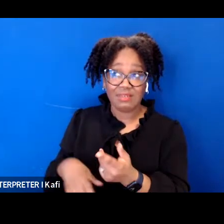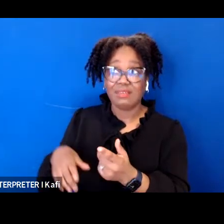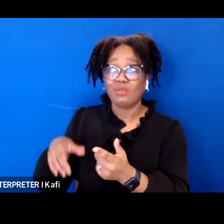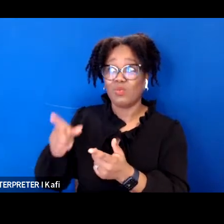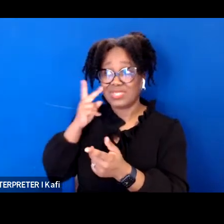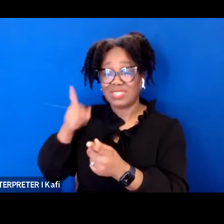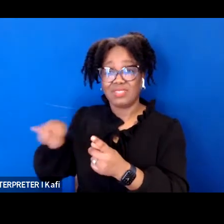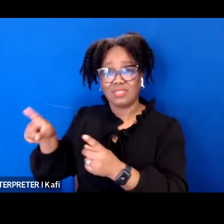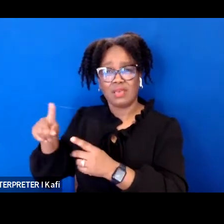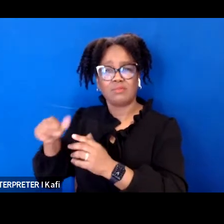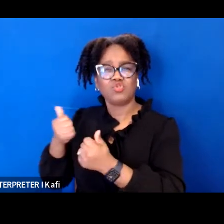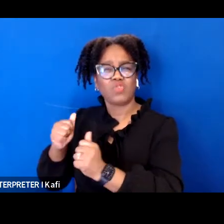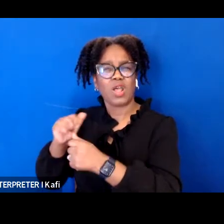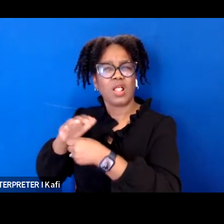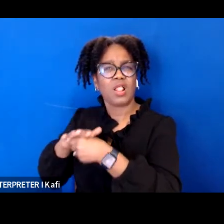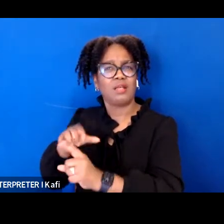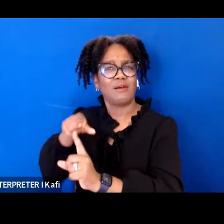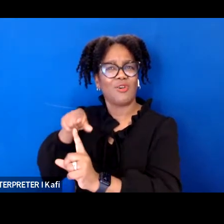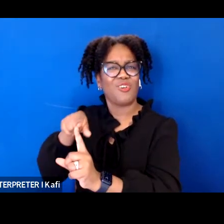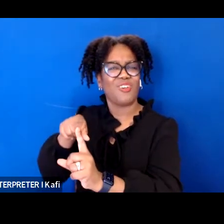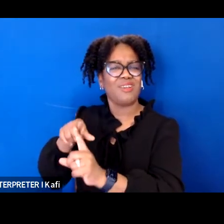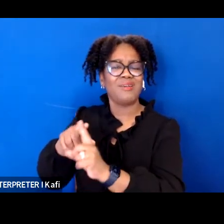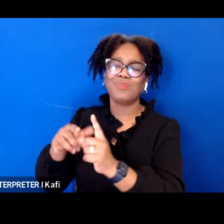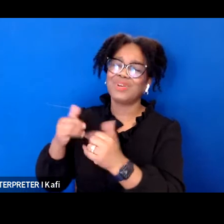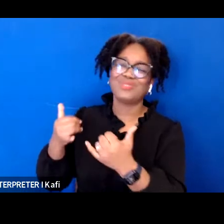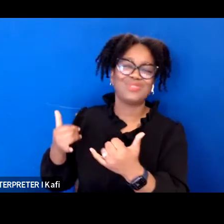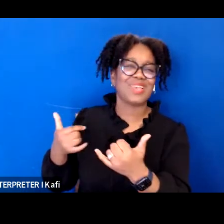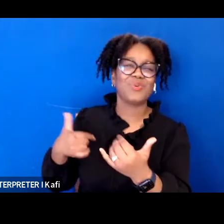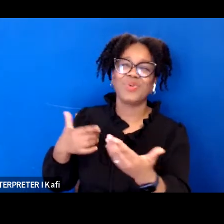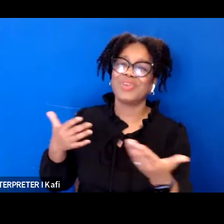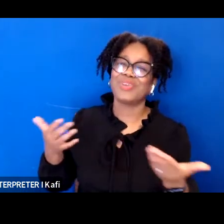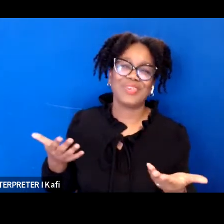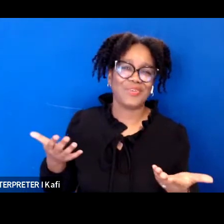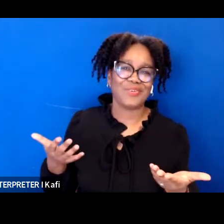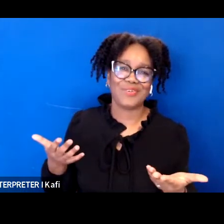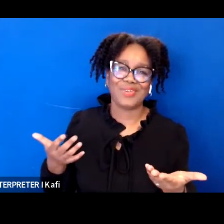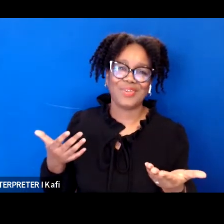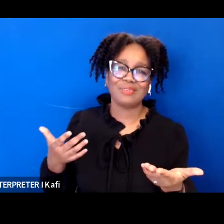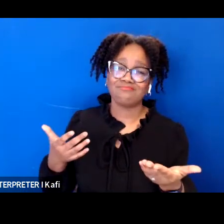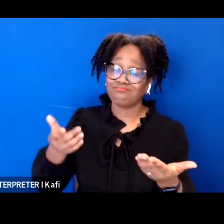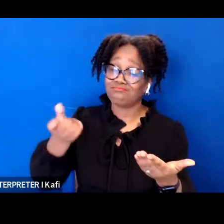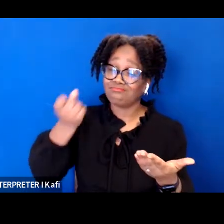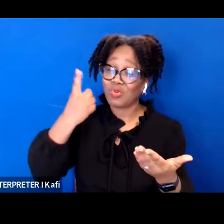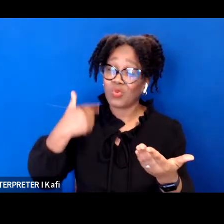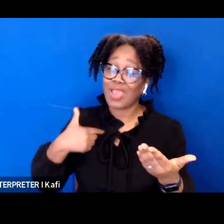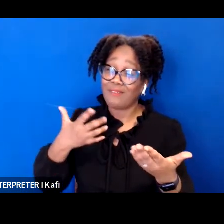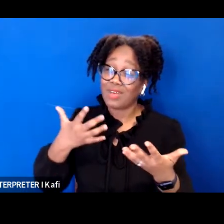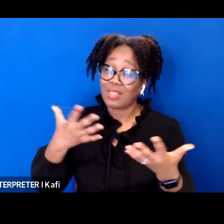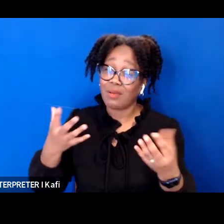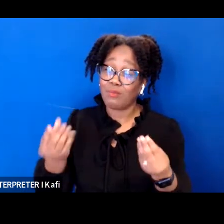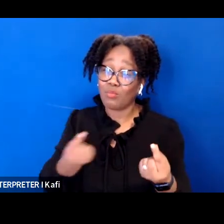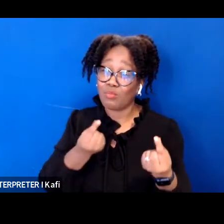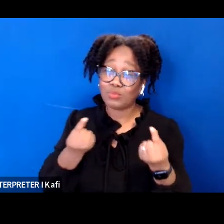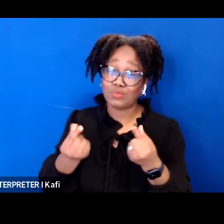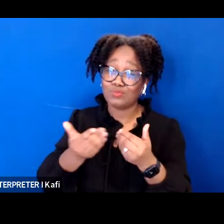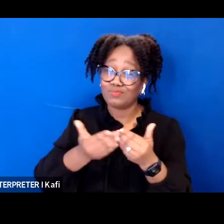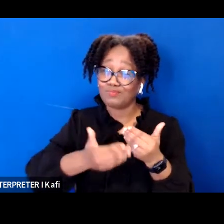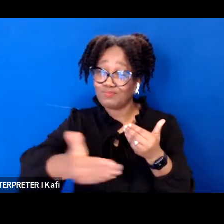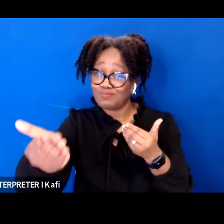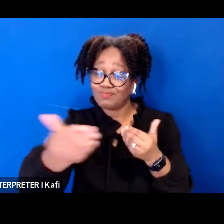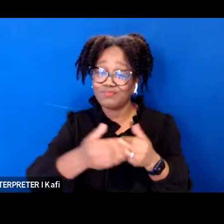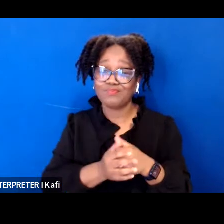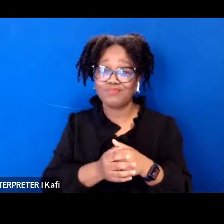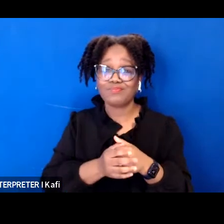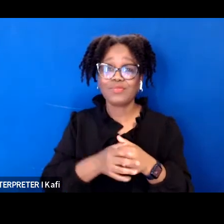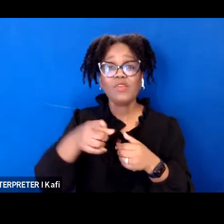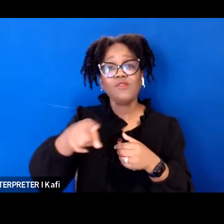and we still have a long way to go for those of us who tuned into the hearings last week i know there is